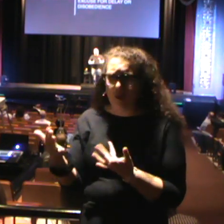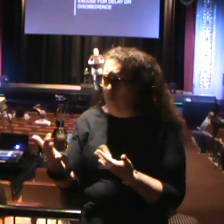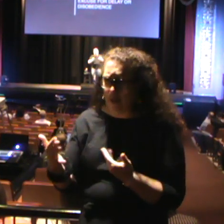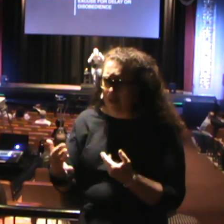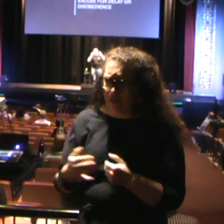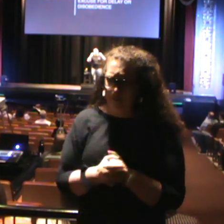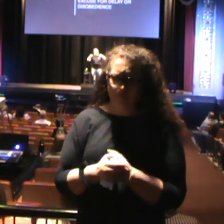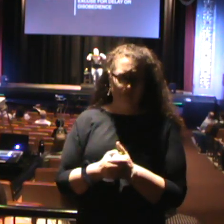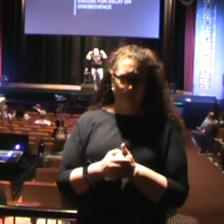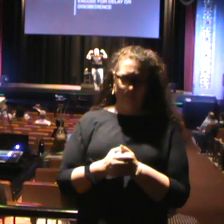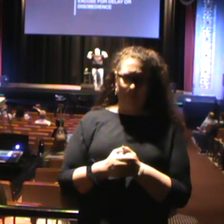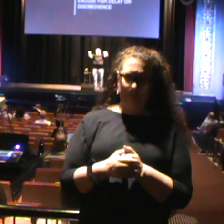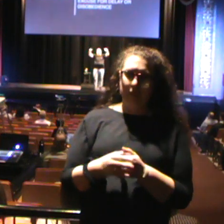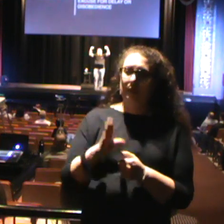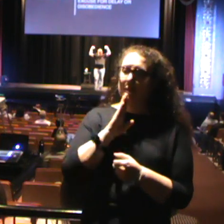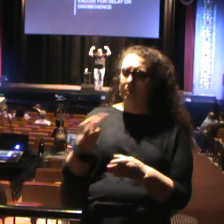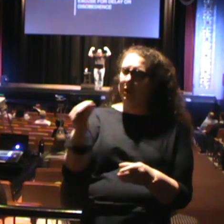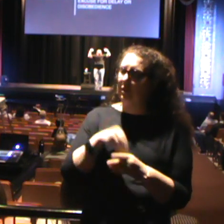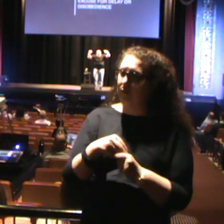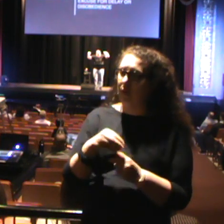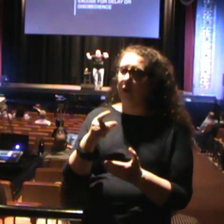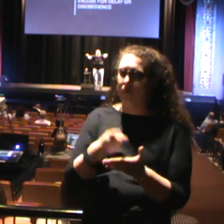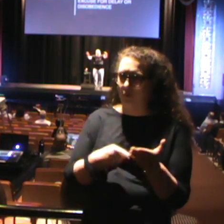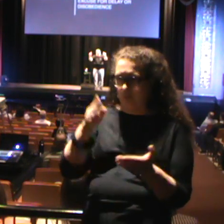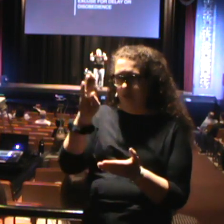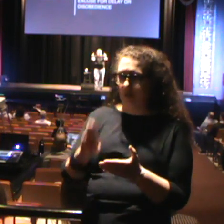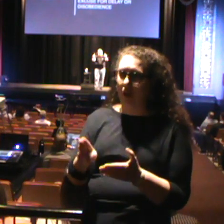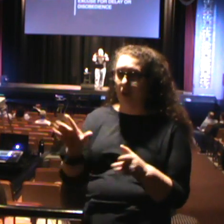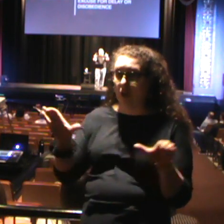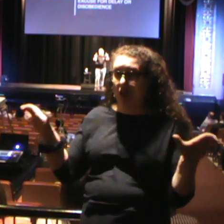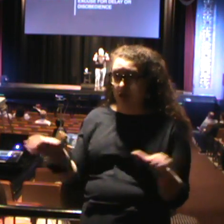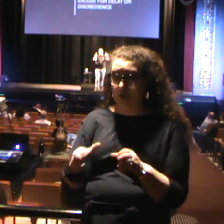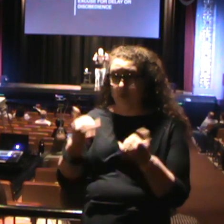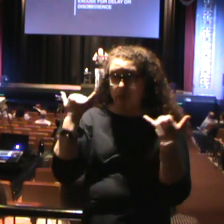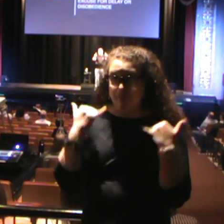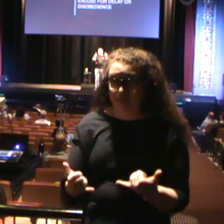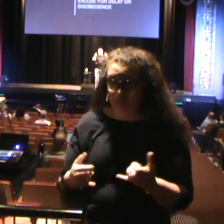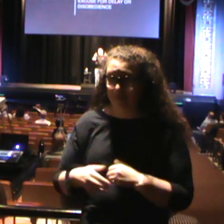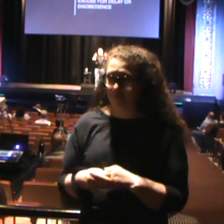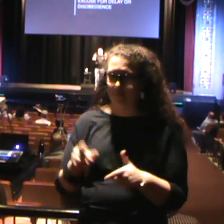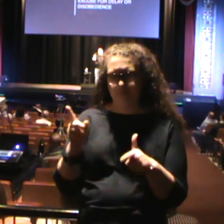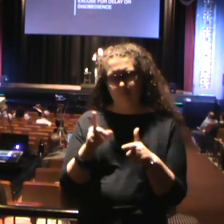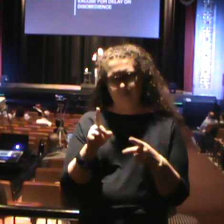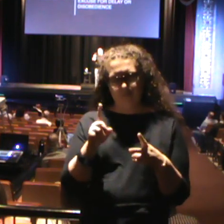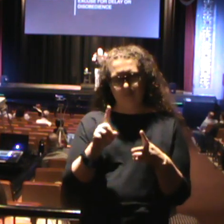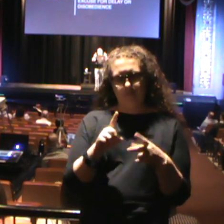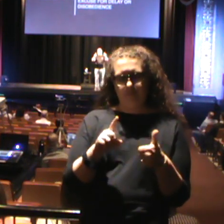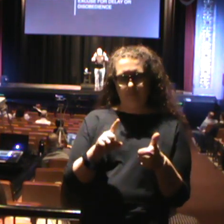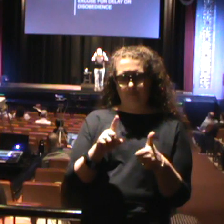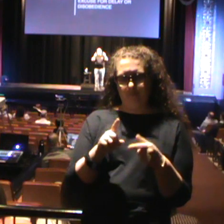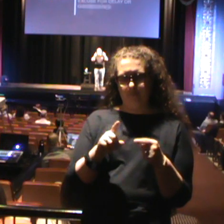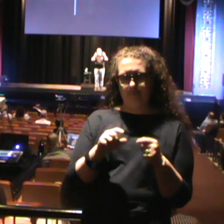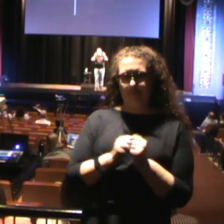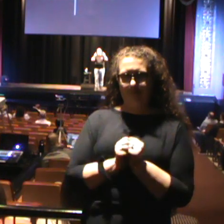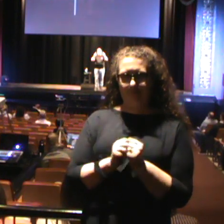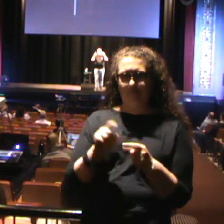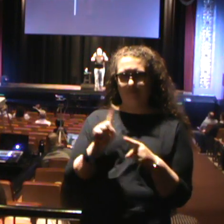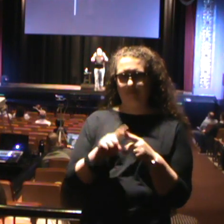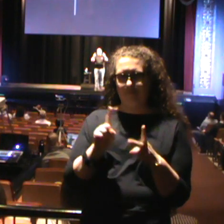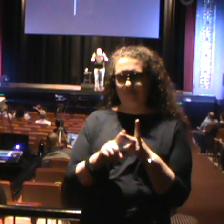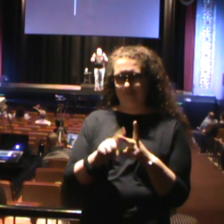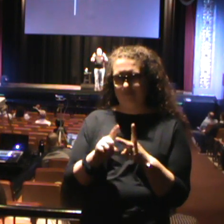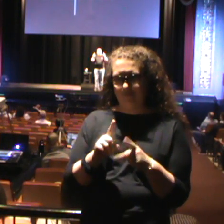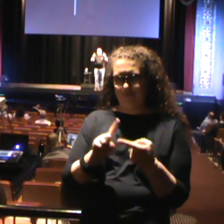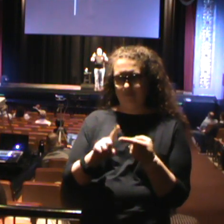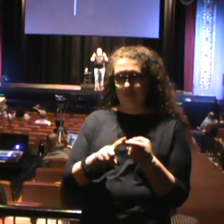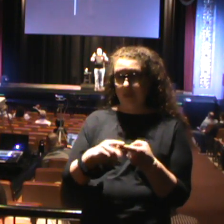Get on the bus and be a part of what God is doing immediately. But secondly, we see in Scripture, not only did they answer the